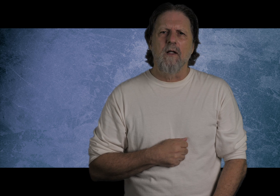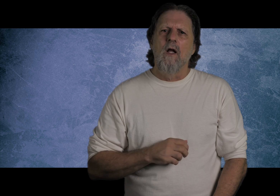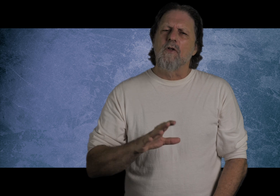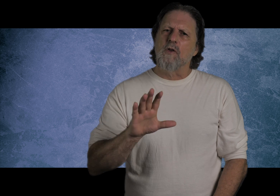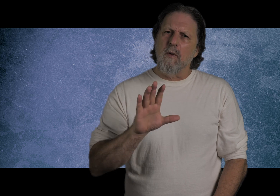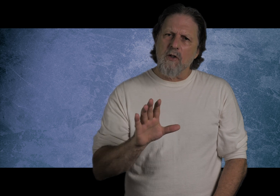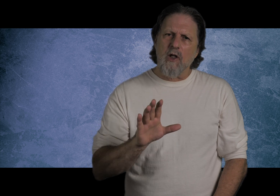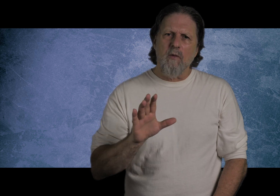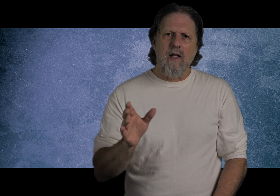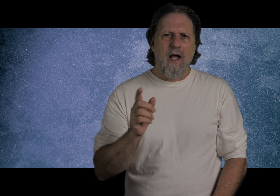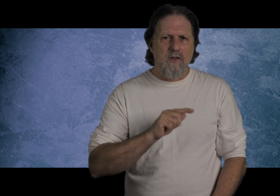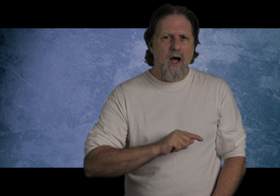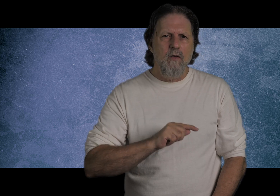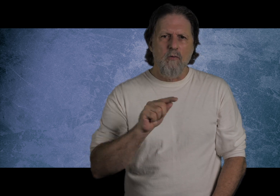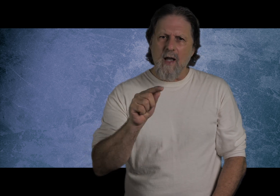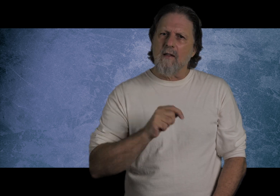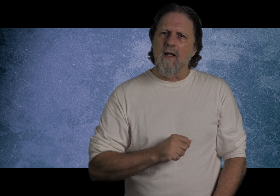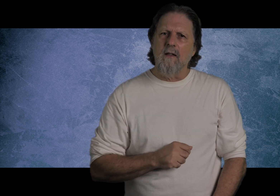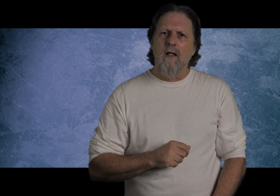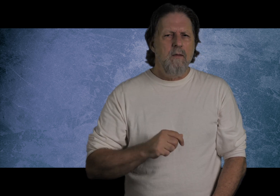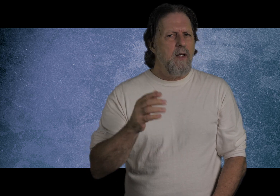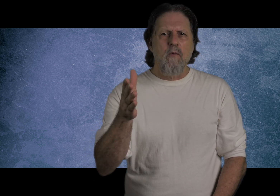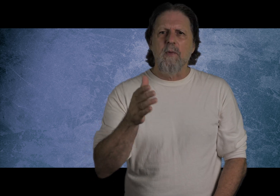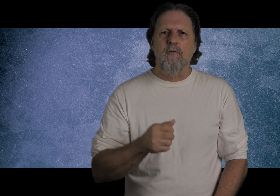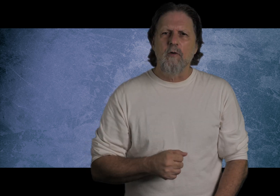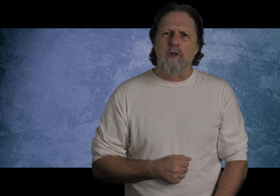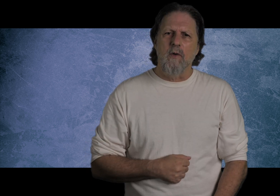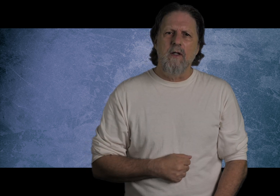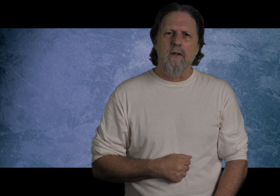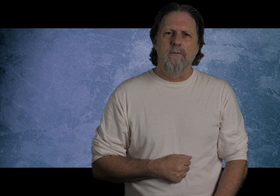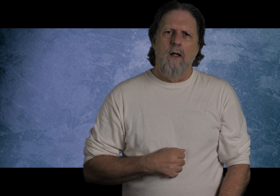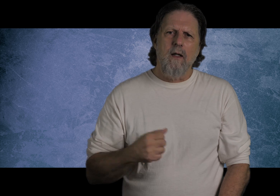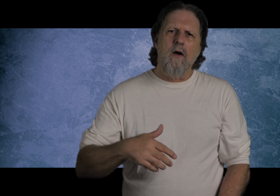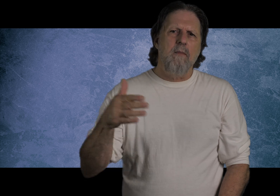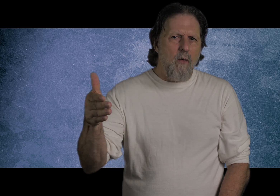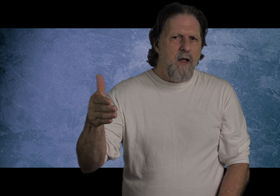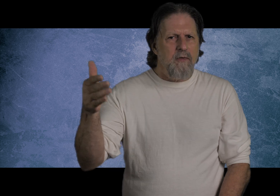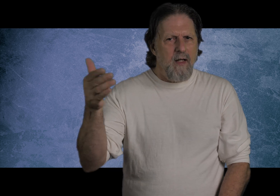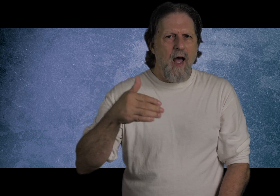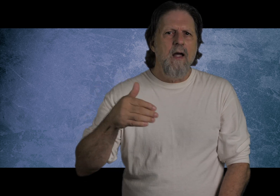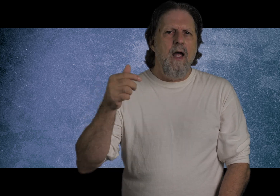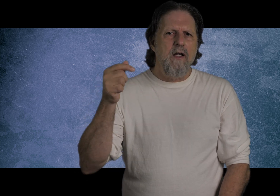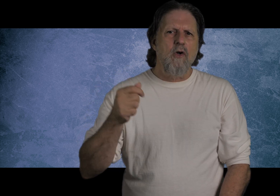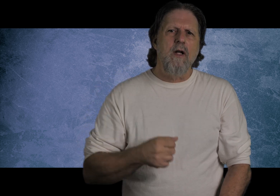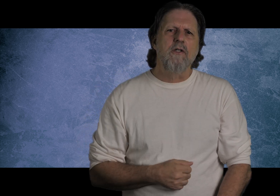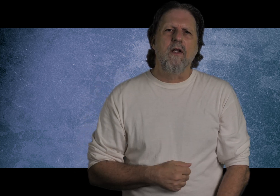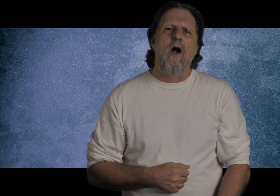in. To spiritually relax now, right at the end? That would be foolish, wouldn't it? Carrie, my wife, and I exhort each other